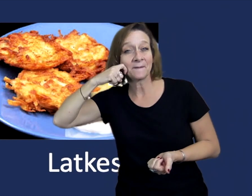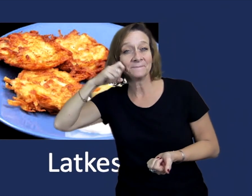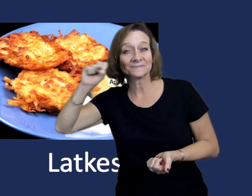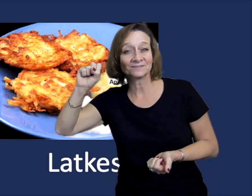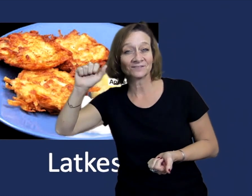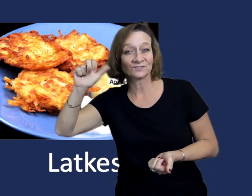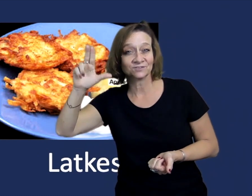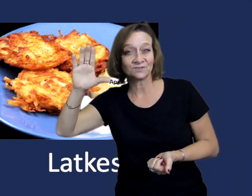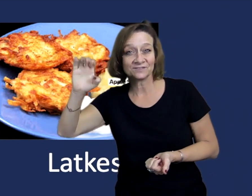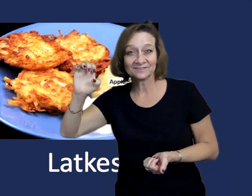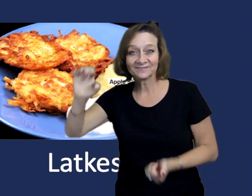applesauce